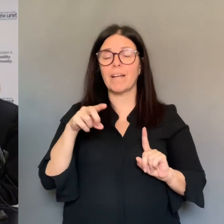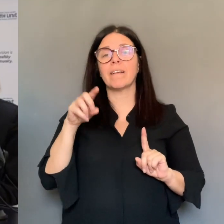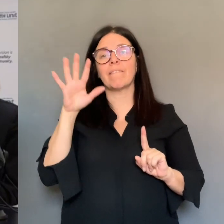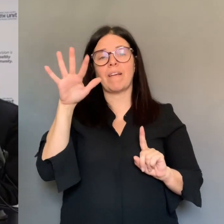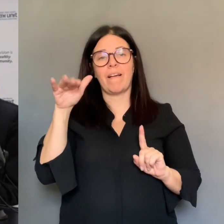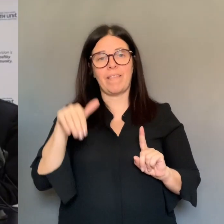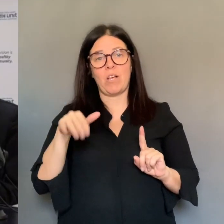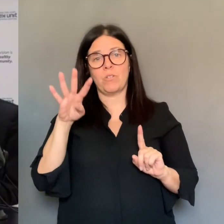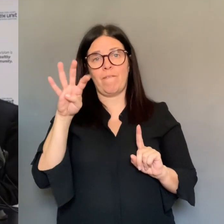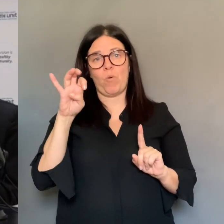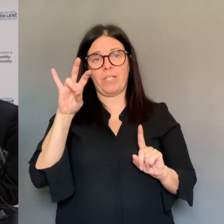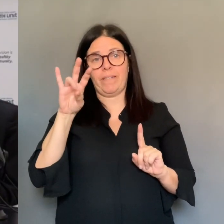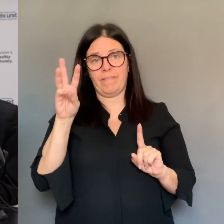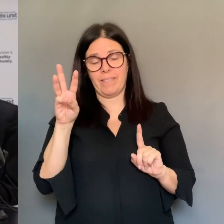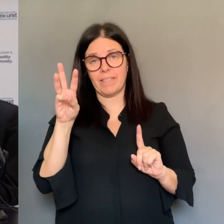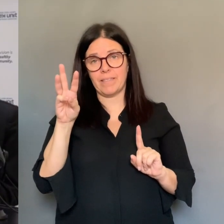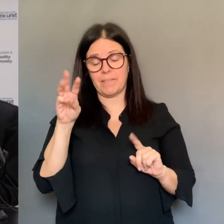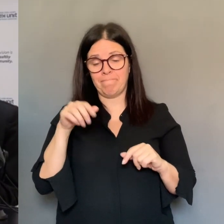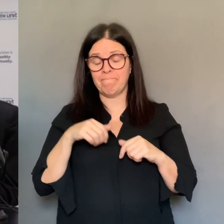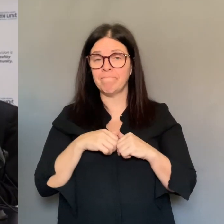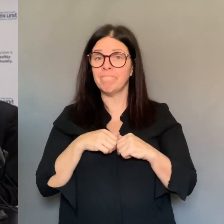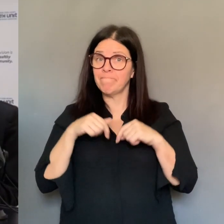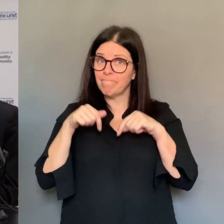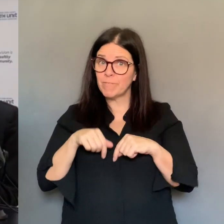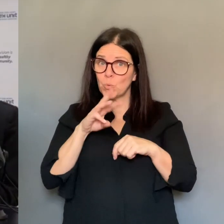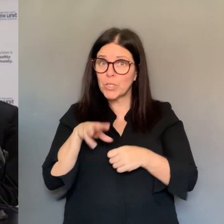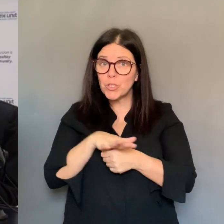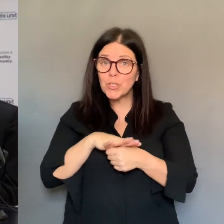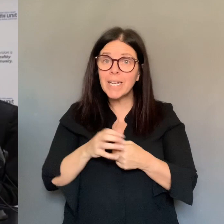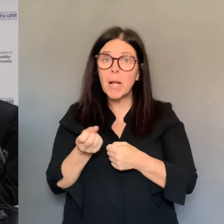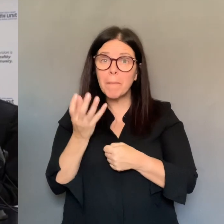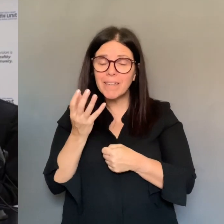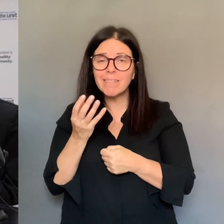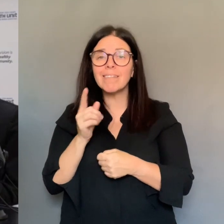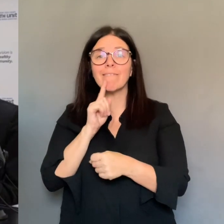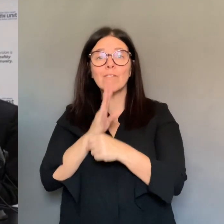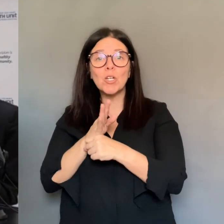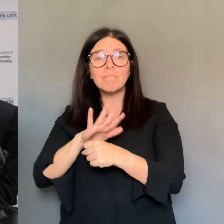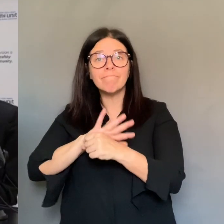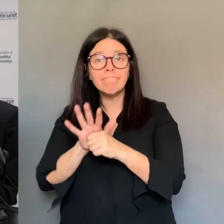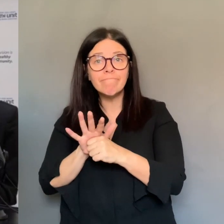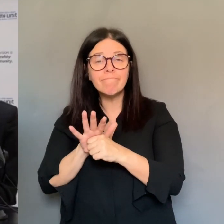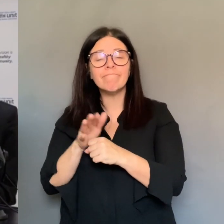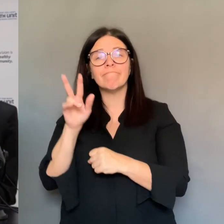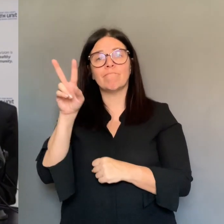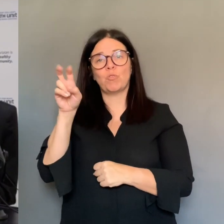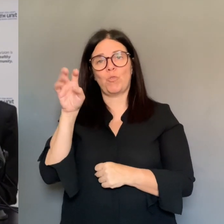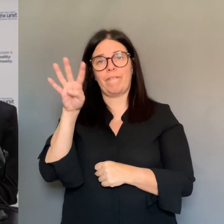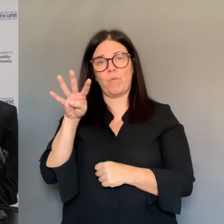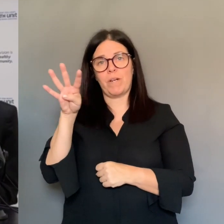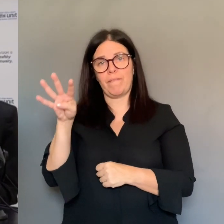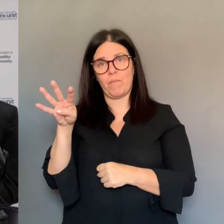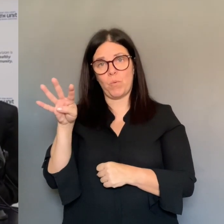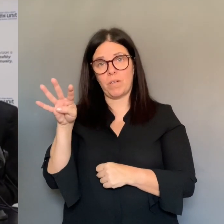Michigan now has 18,970 cases with 5,476 cases